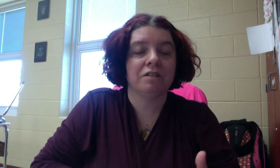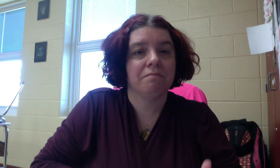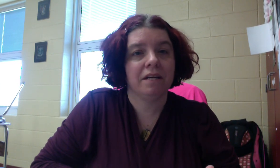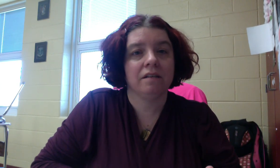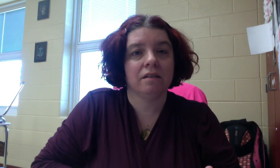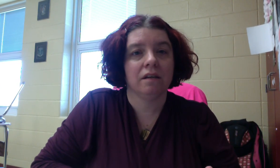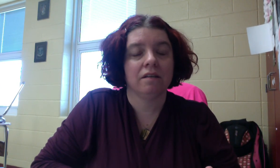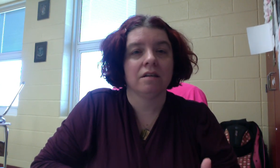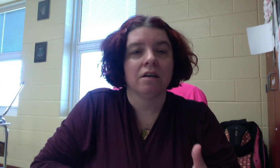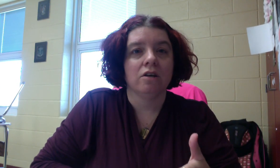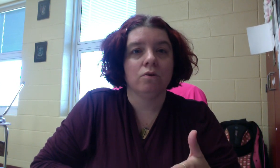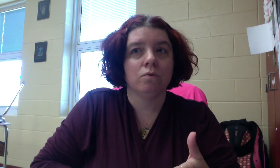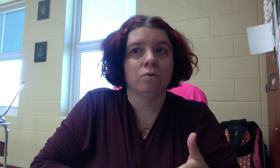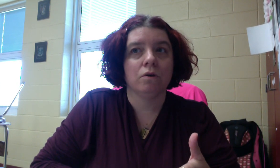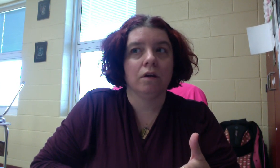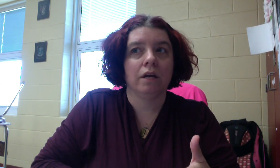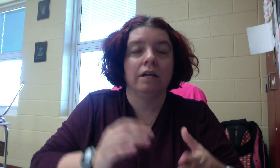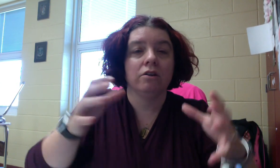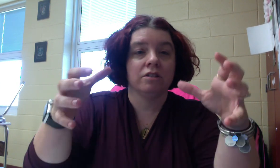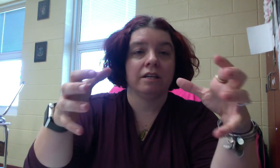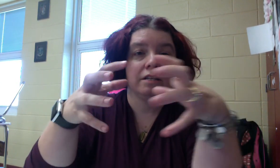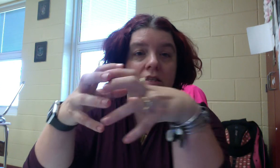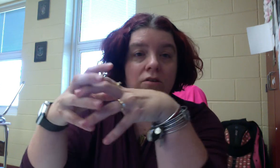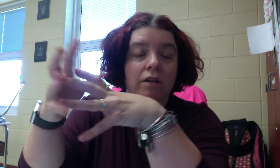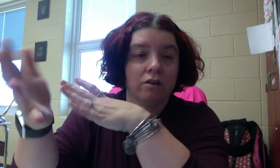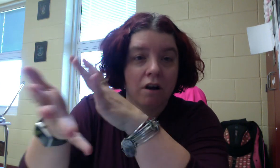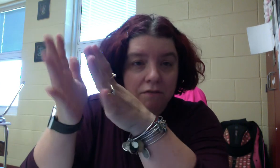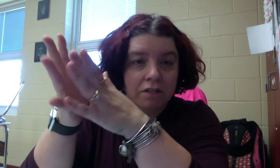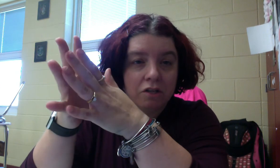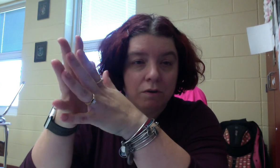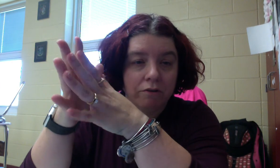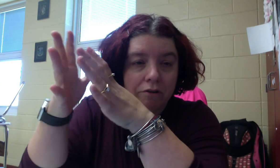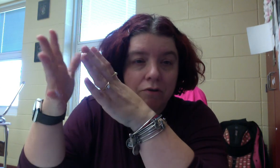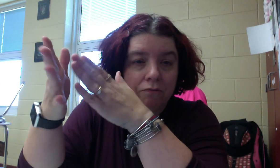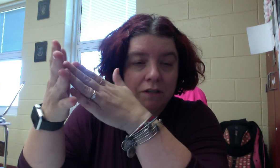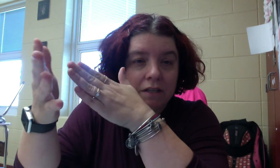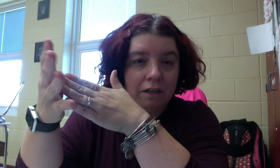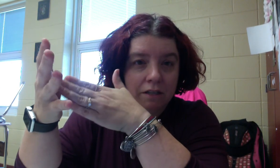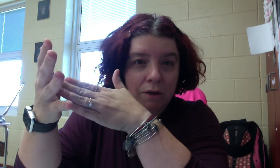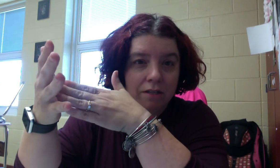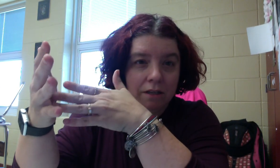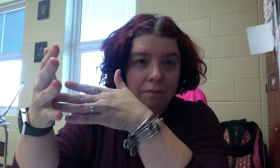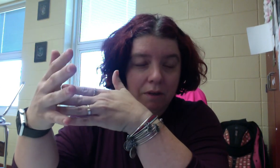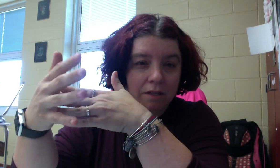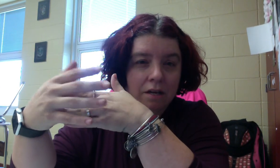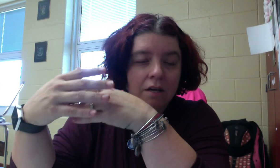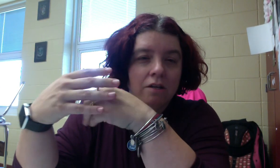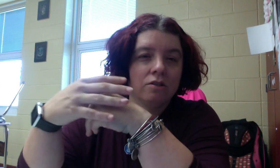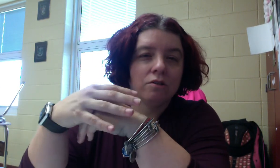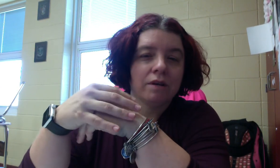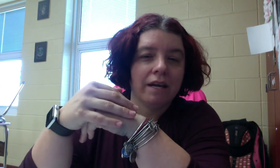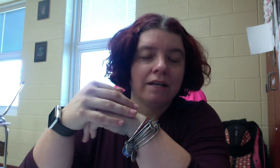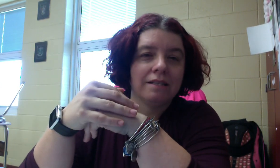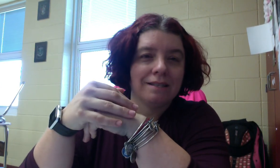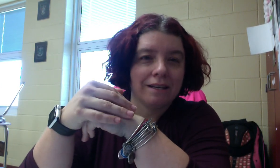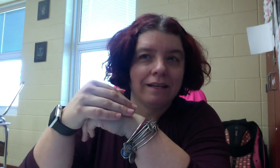means is you in your sentence or in your conversation, whatever you're doing, you physically to went to that place. So you cannot sign.